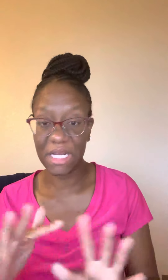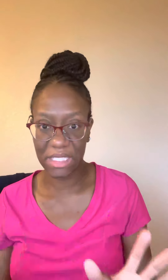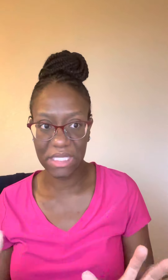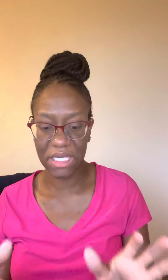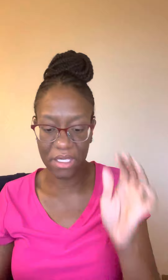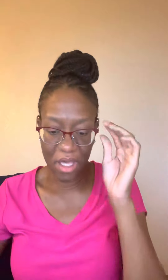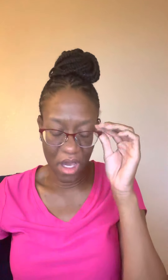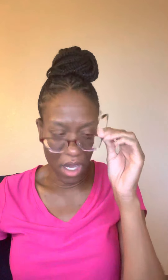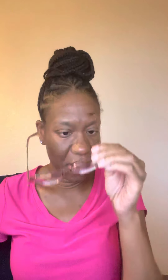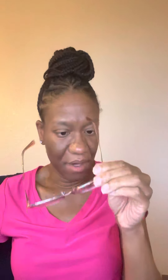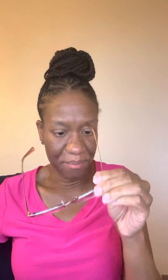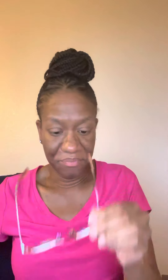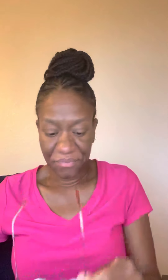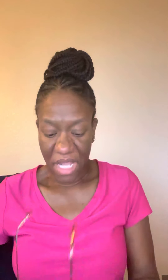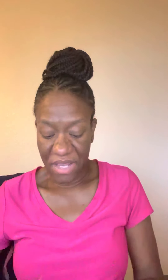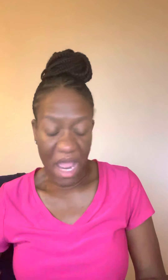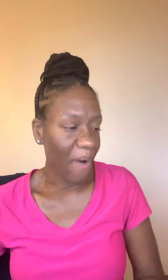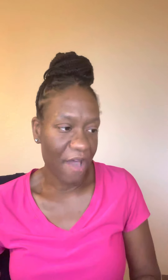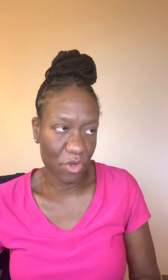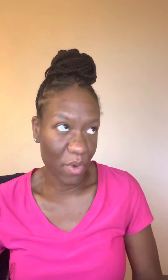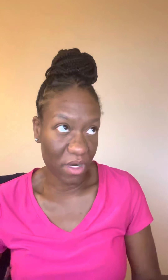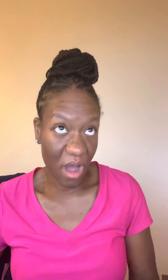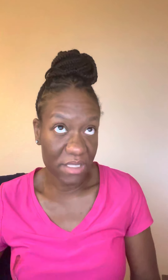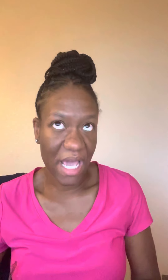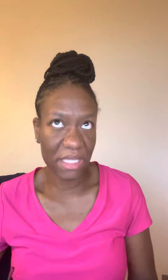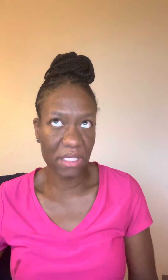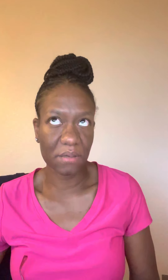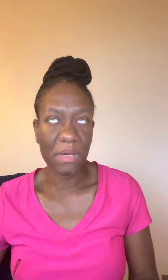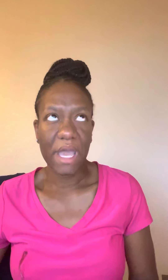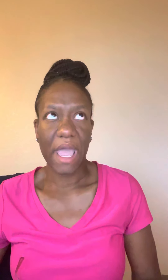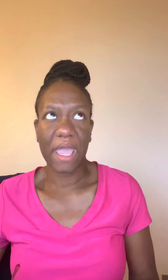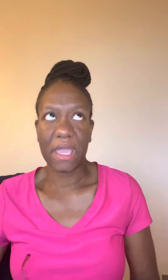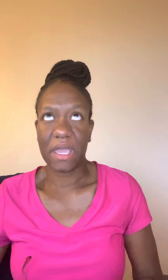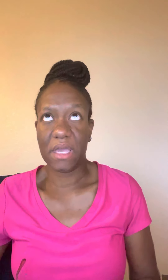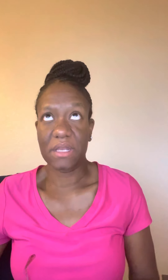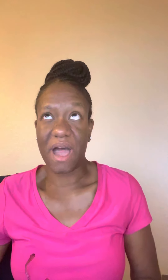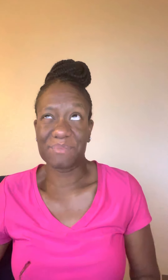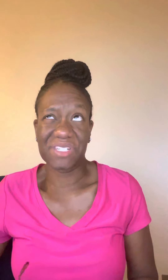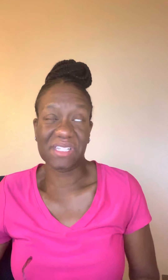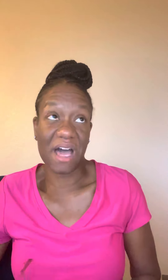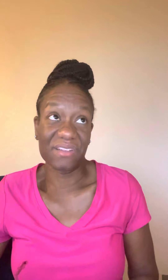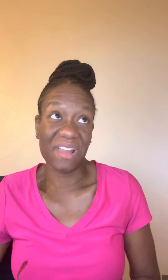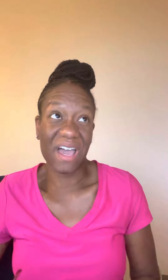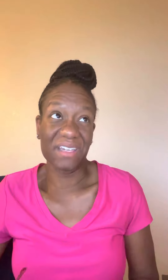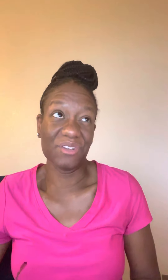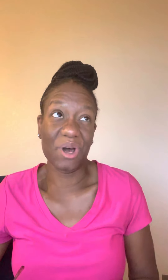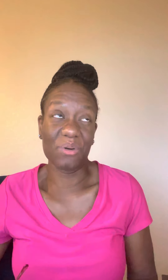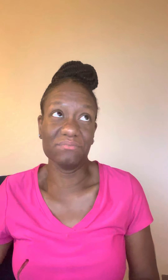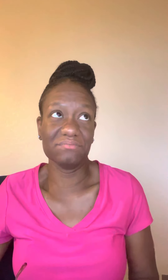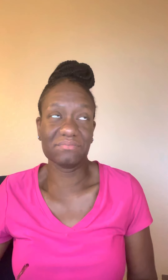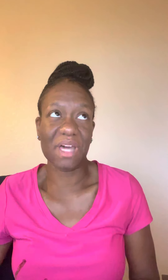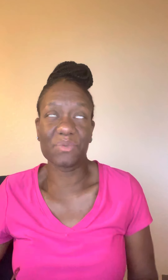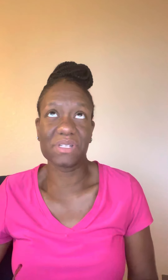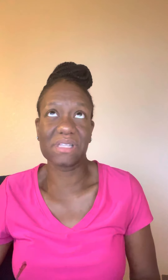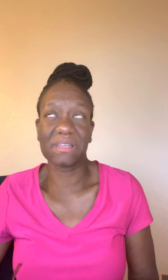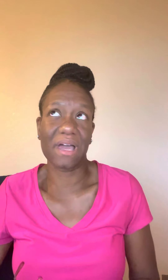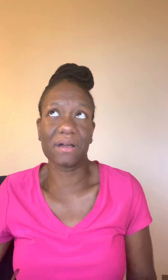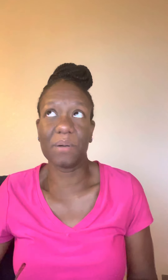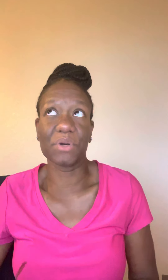anything. Um, and now I have no way to contact them. And I'm just kind of like, you know, I don't want to say like up a